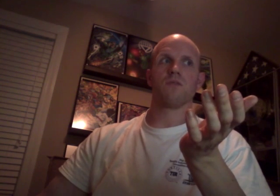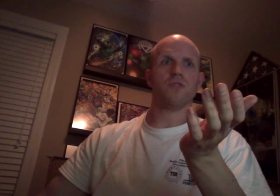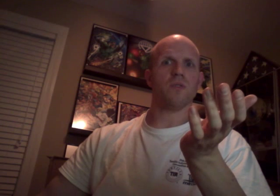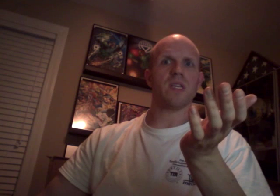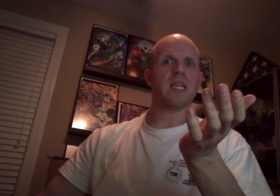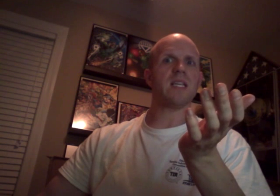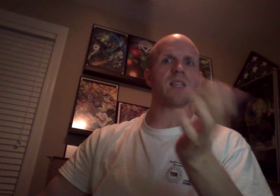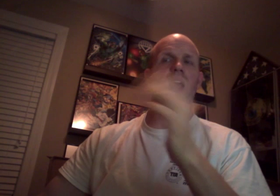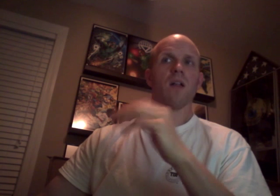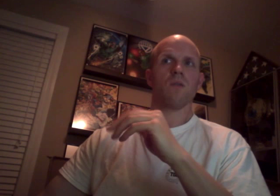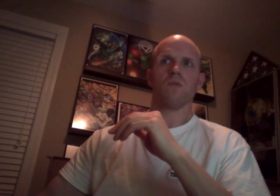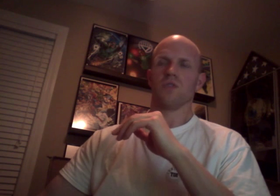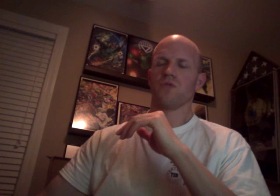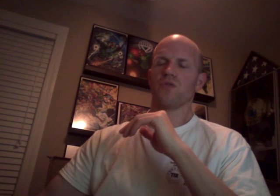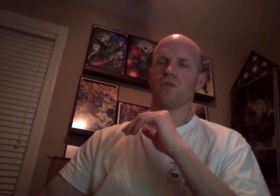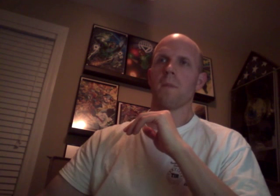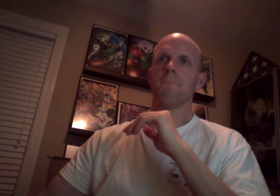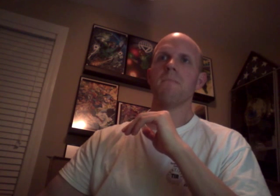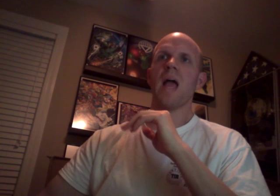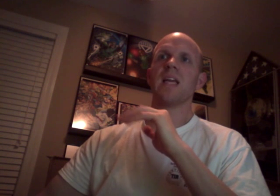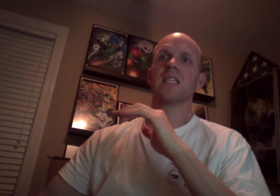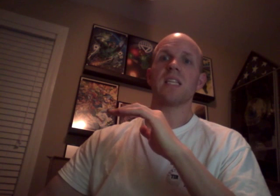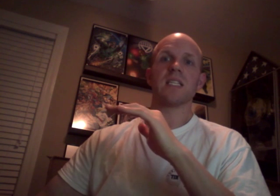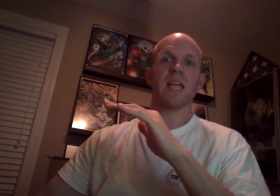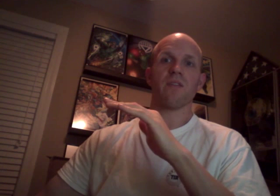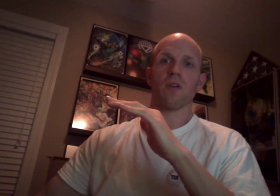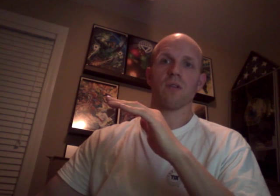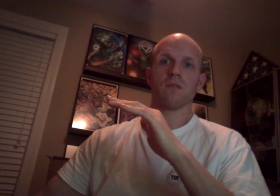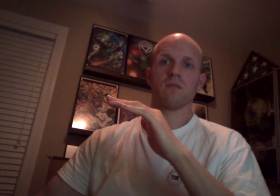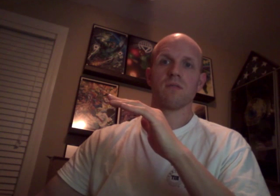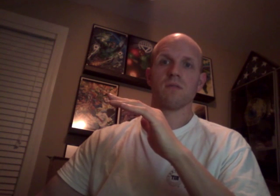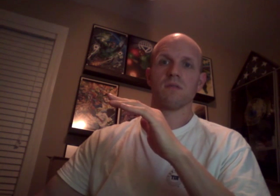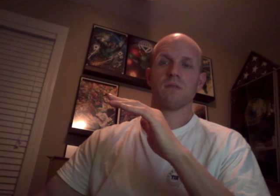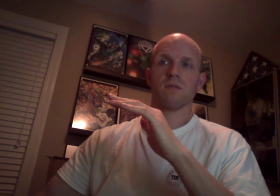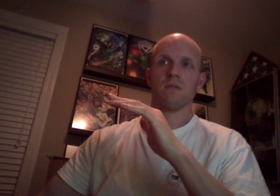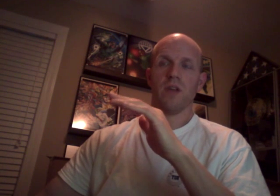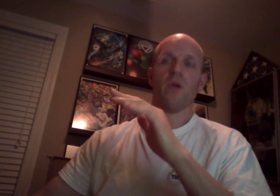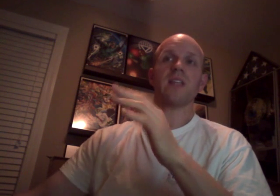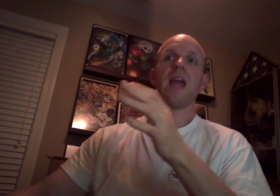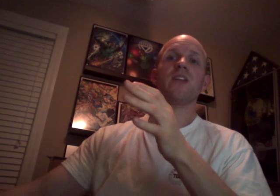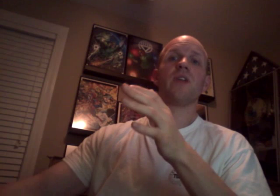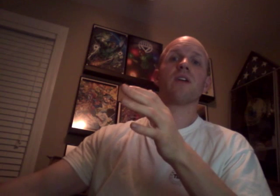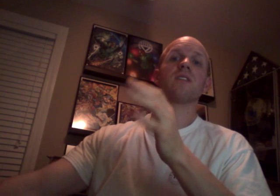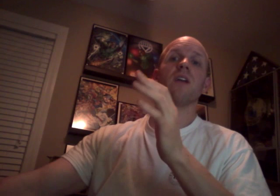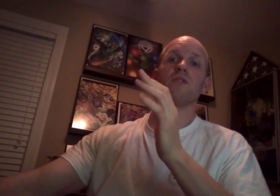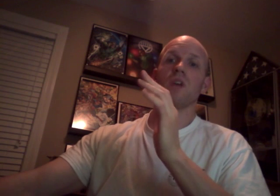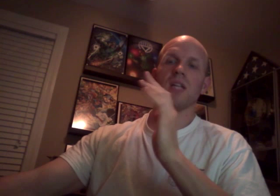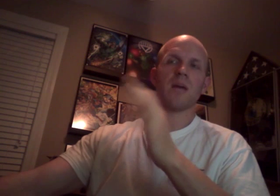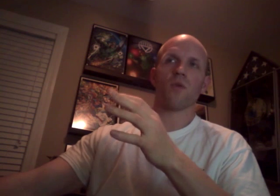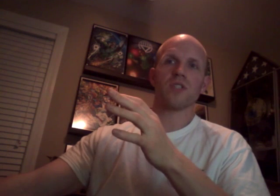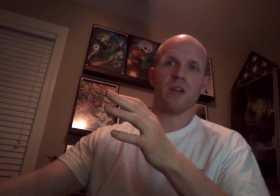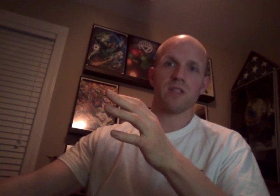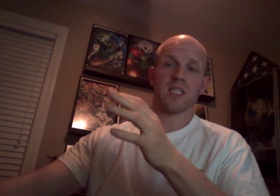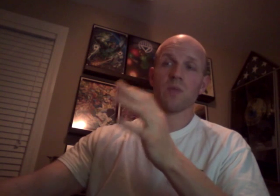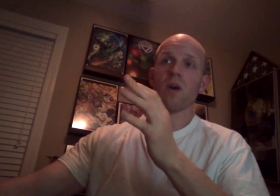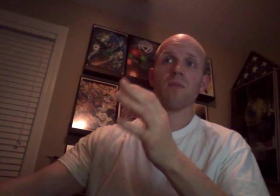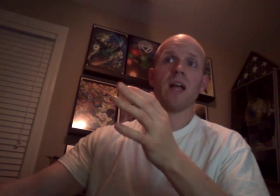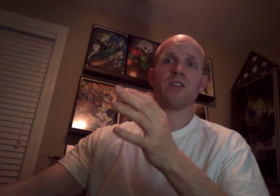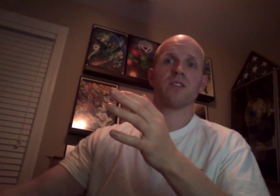So the E style was tremendously safer. If you watched Attitude Era and stuff, you saw a lot more chair stress. A more unblocked chair